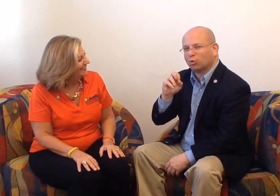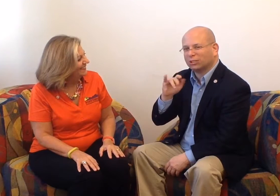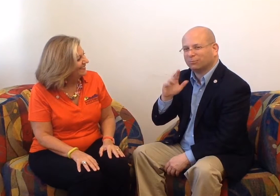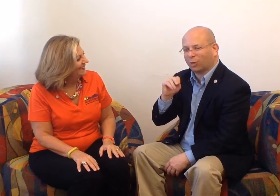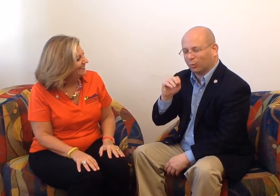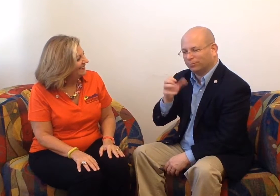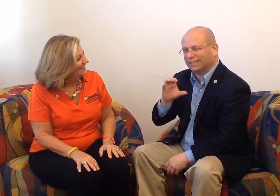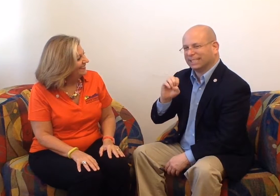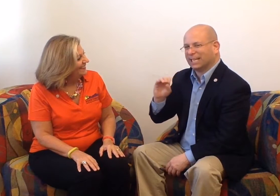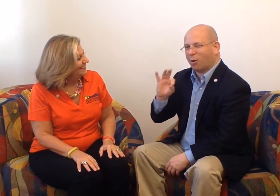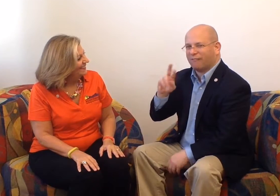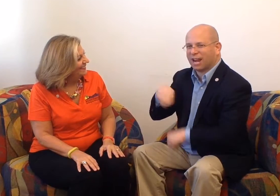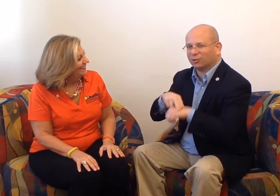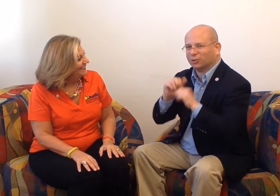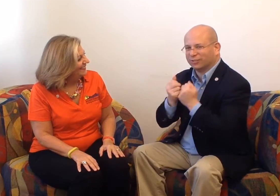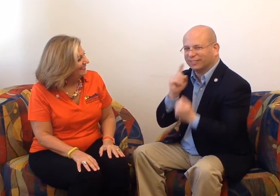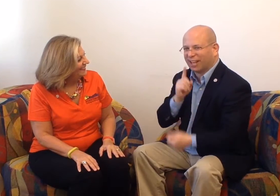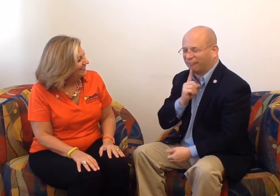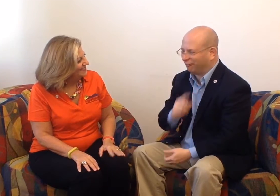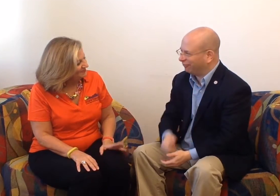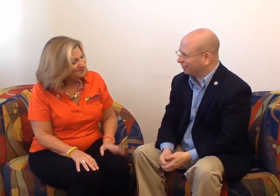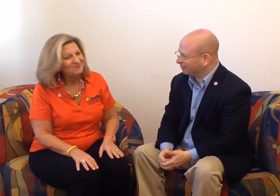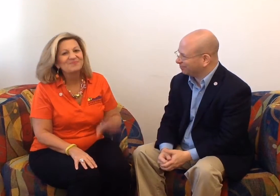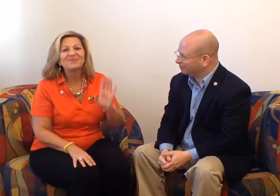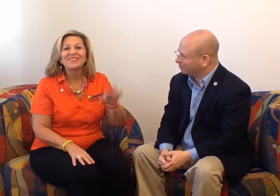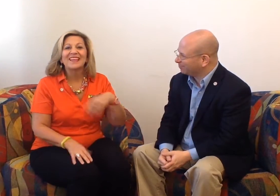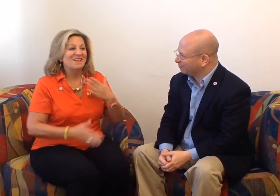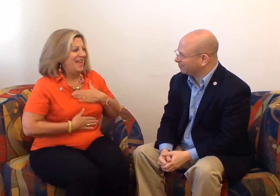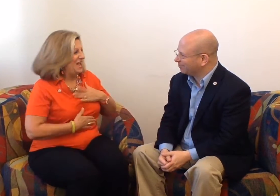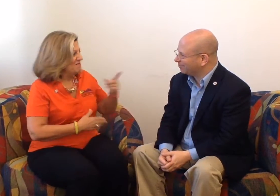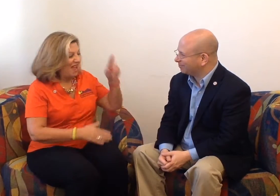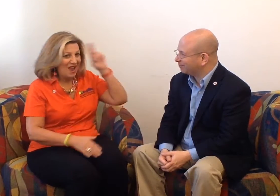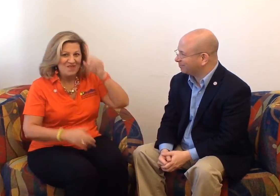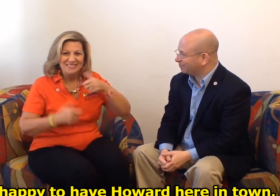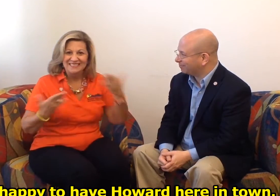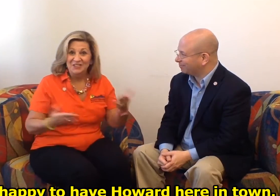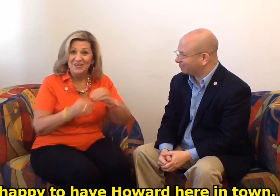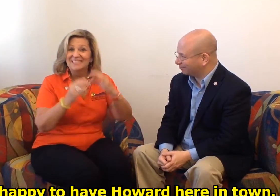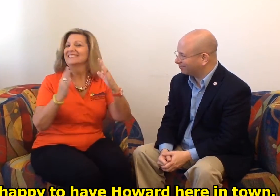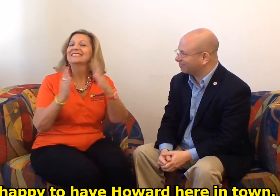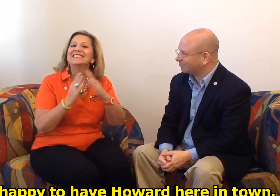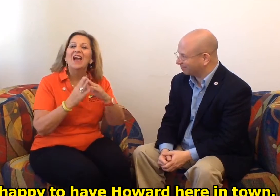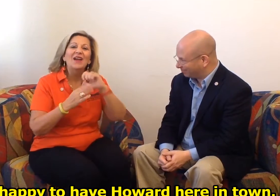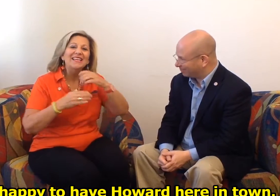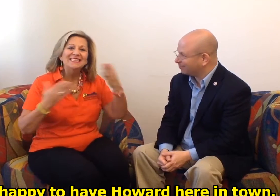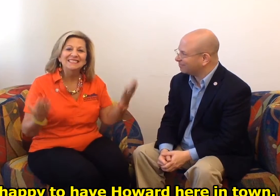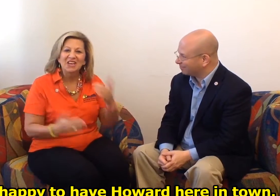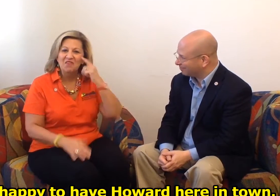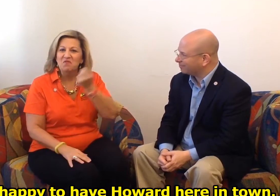Rosenblum, CEO of the National Association of the Deaf. We're so happy to have Howard here in town.